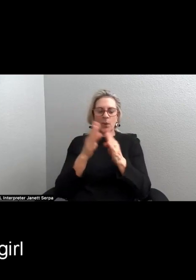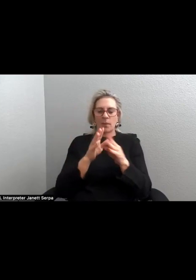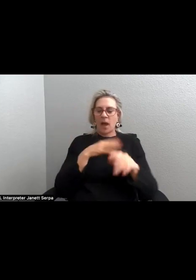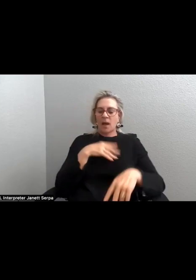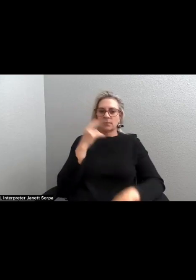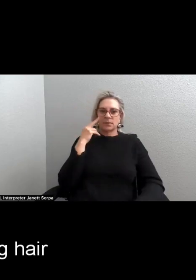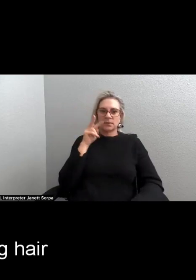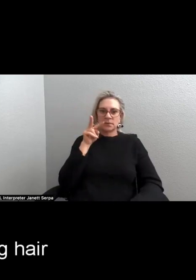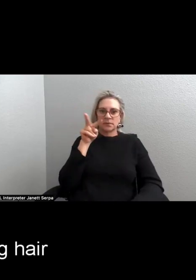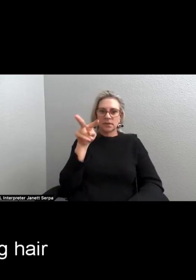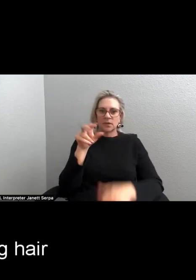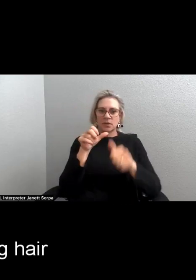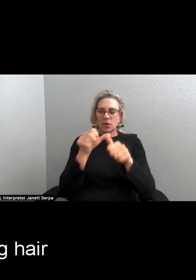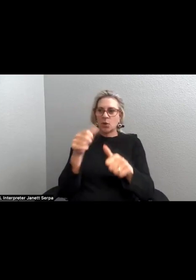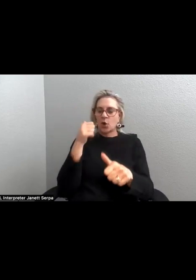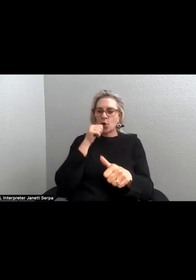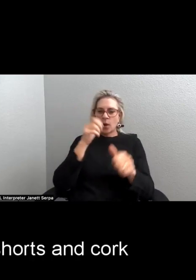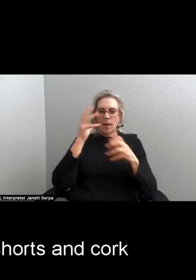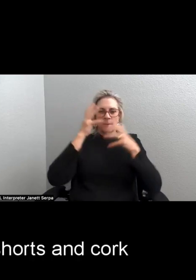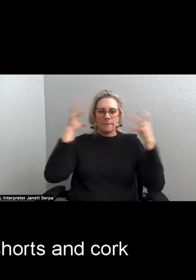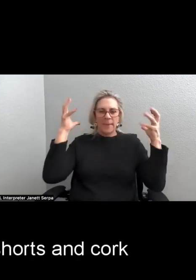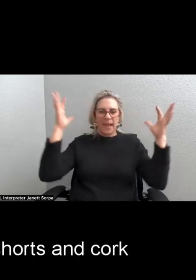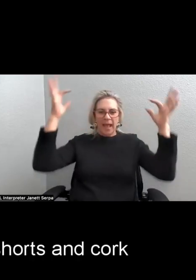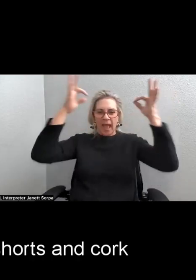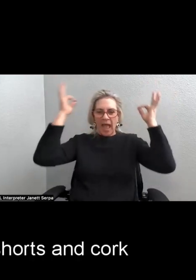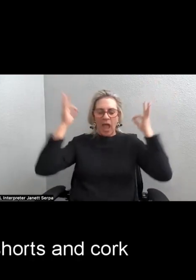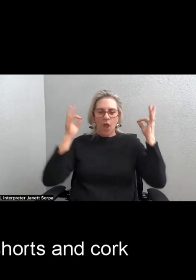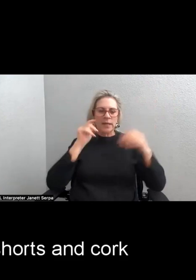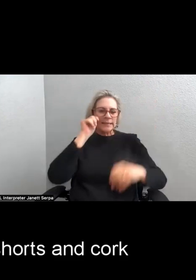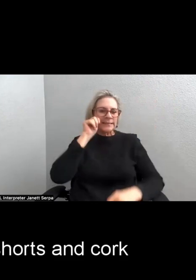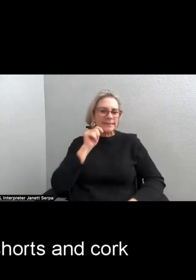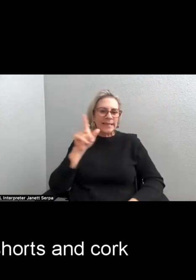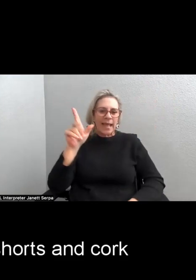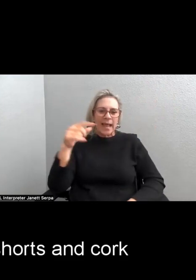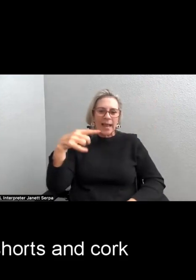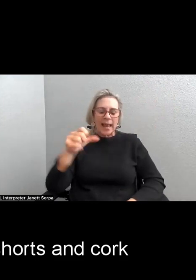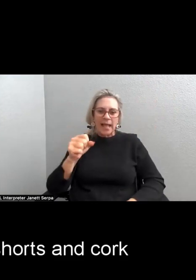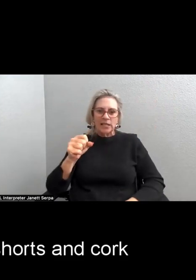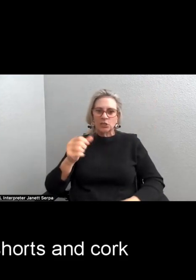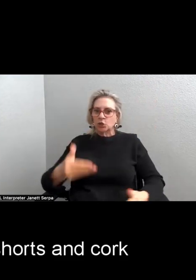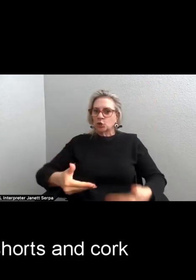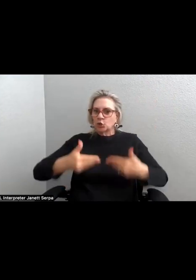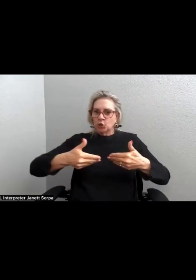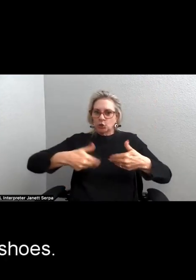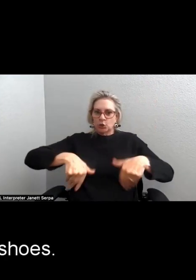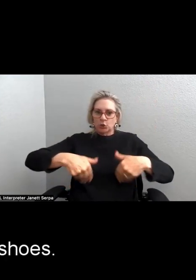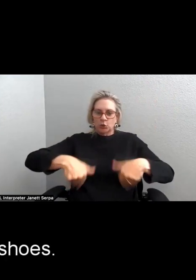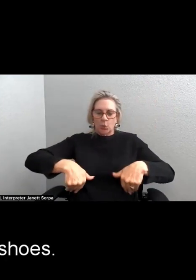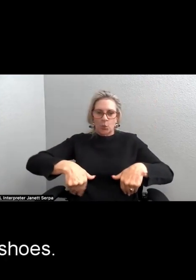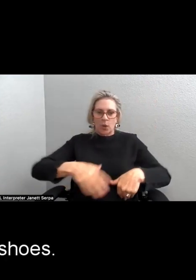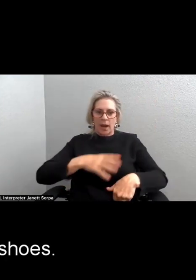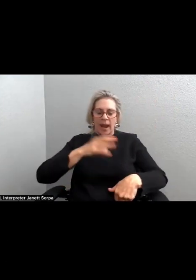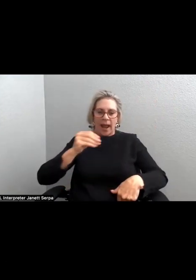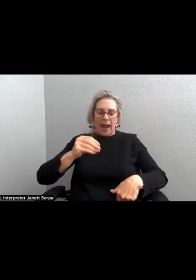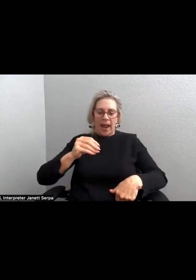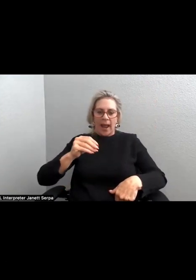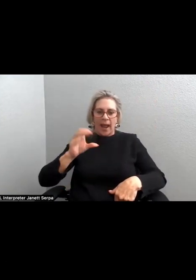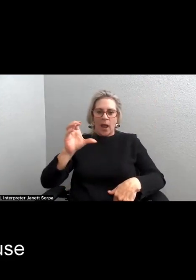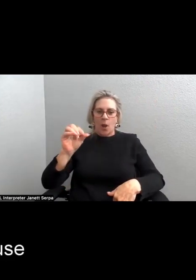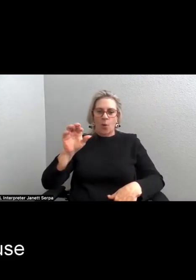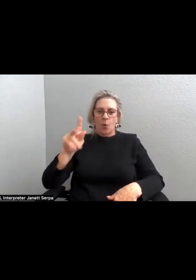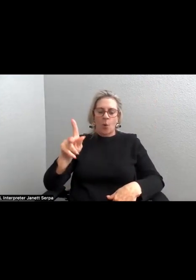girl with big hair, tan legs, short shorts and cork heeled shoes